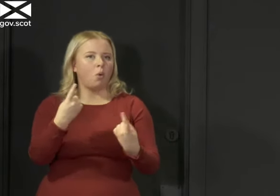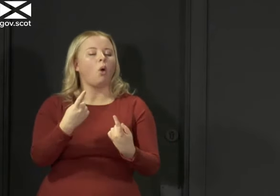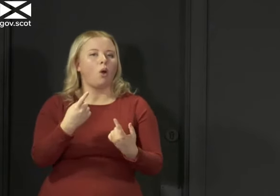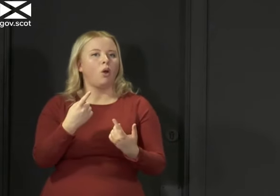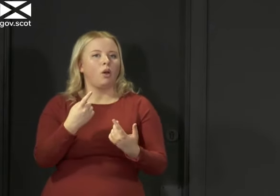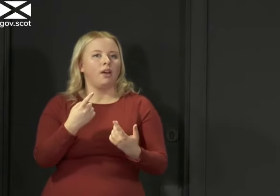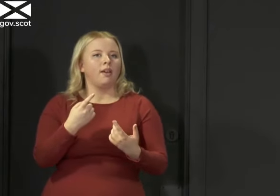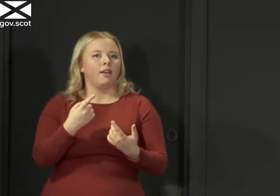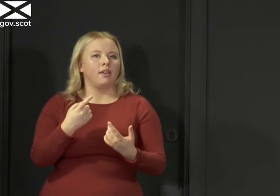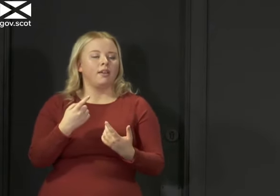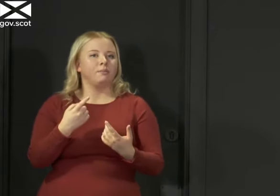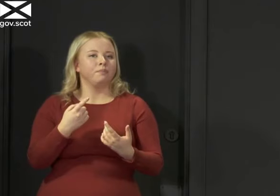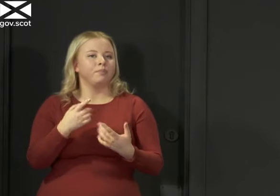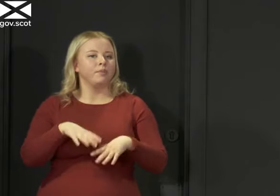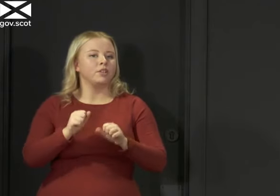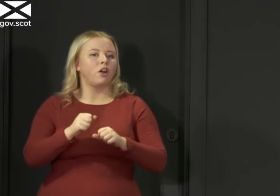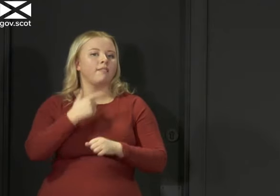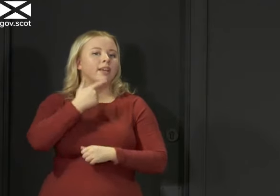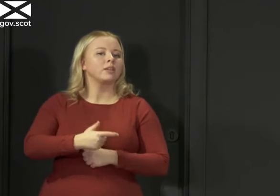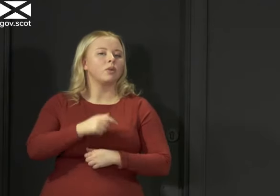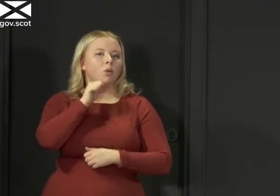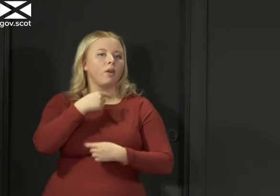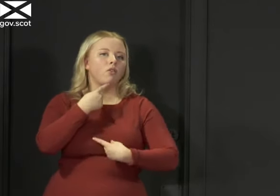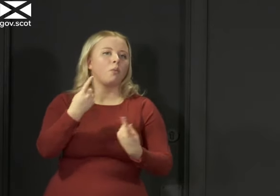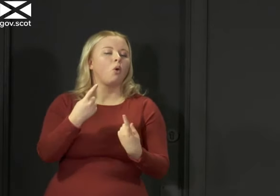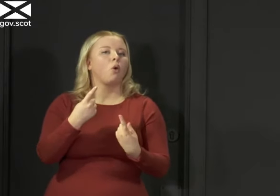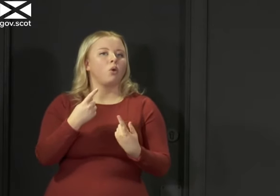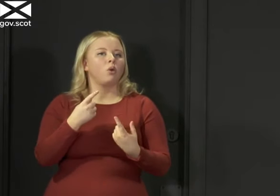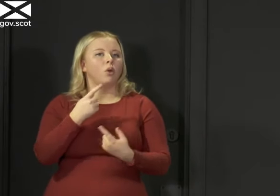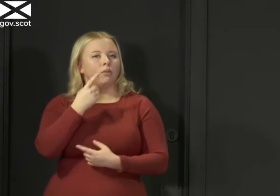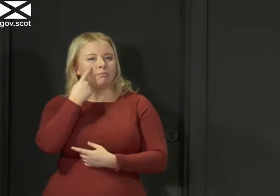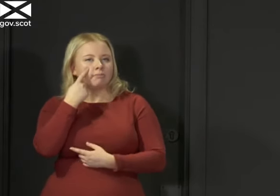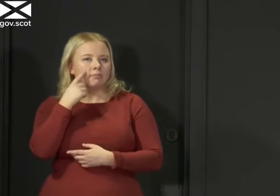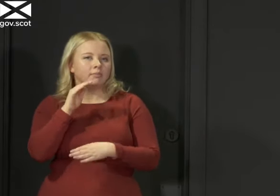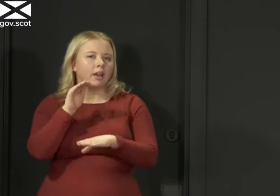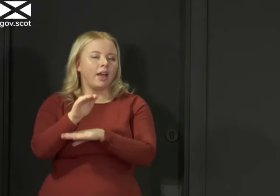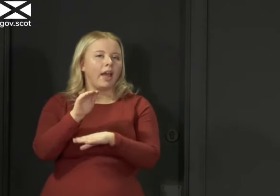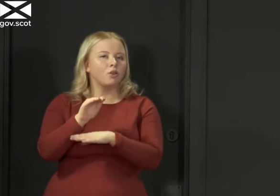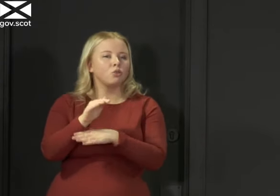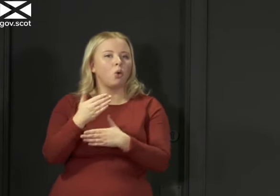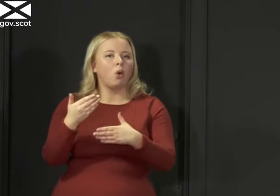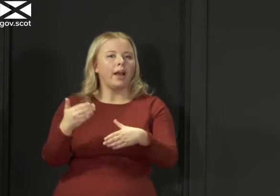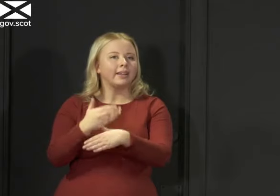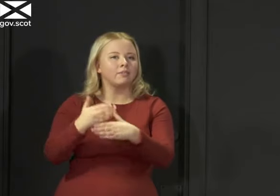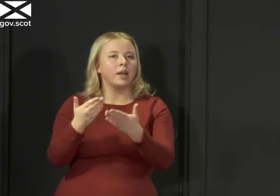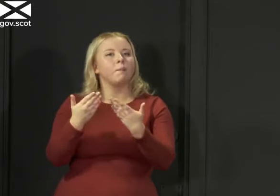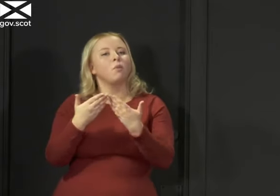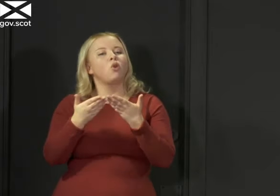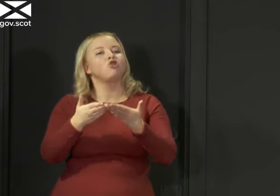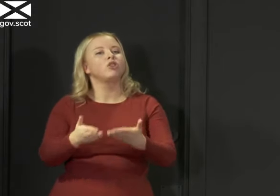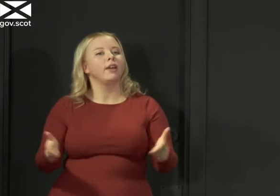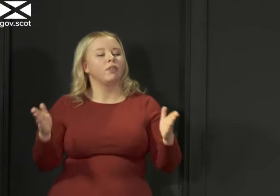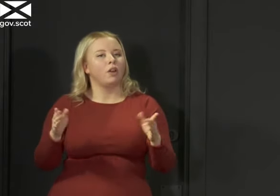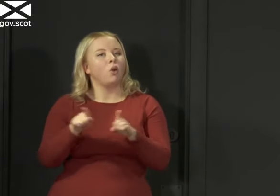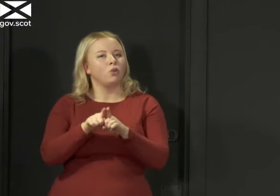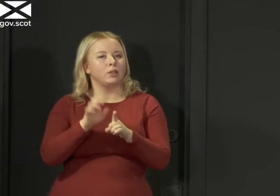at the start of next week we will be looking at outdoor activity more generally and I also